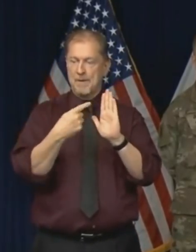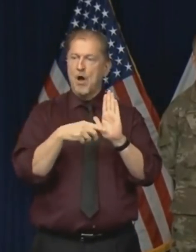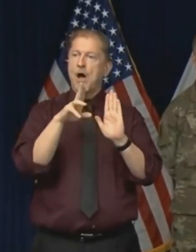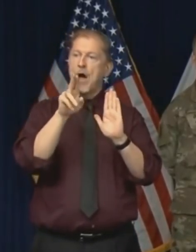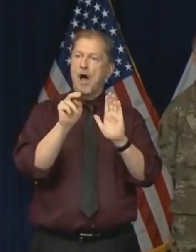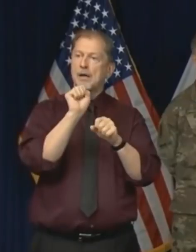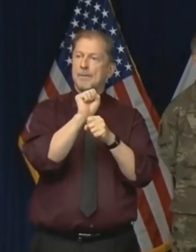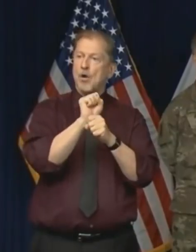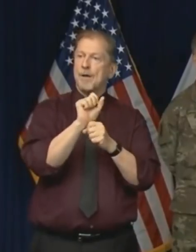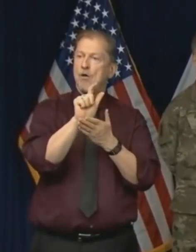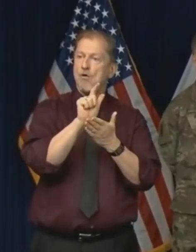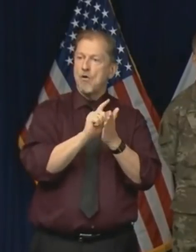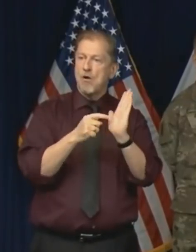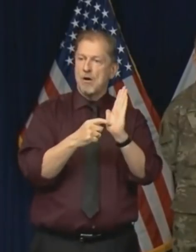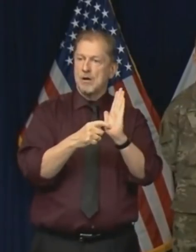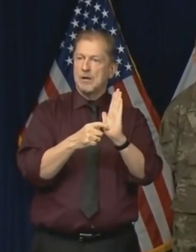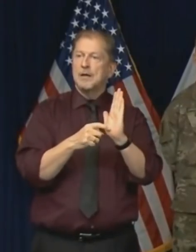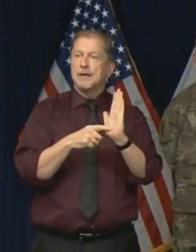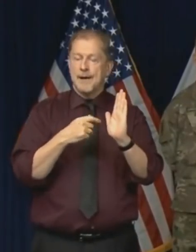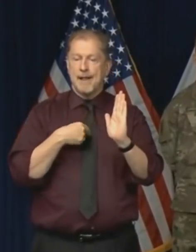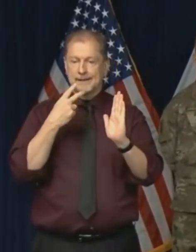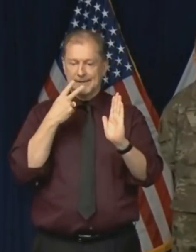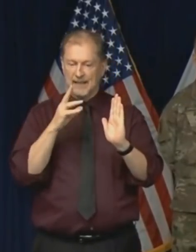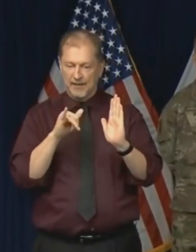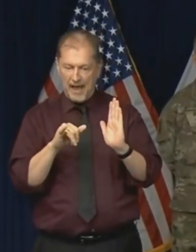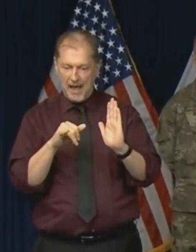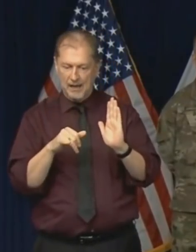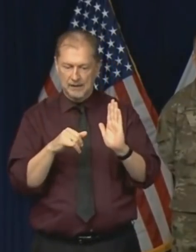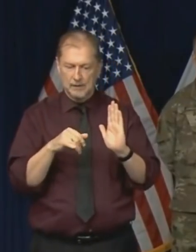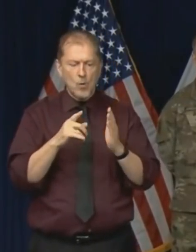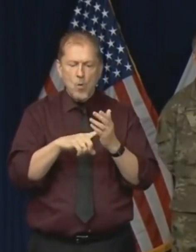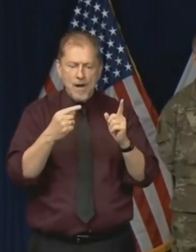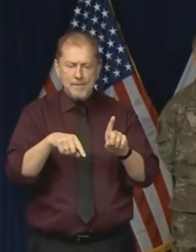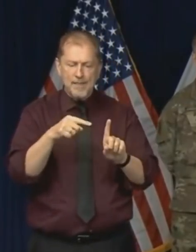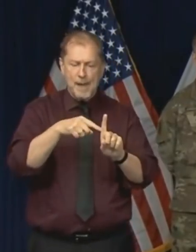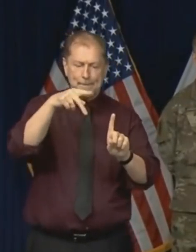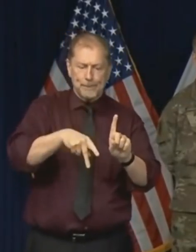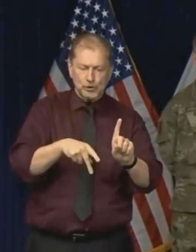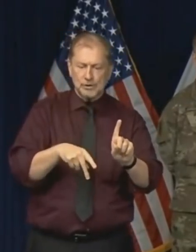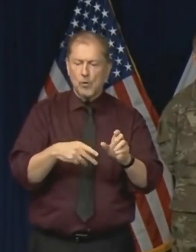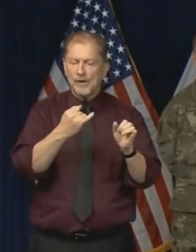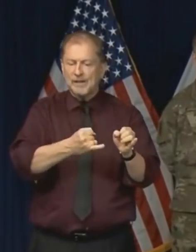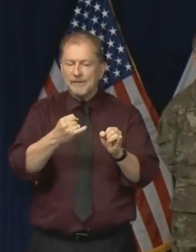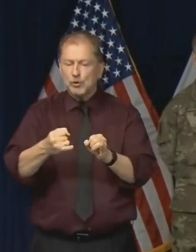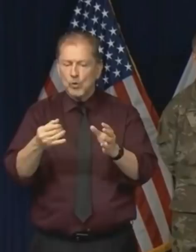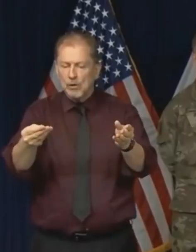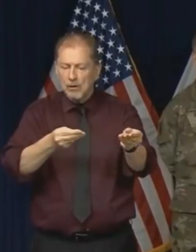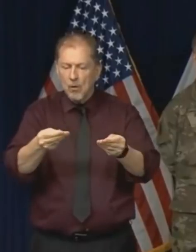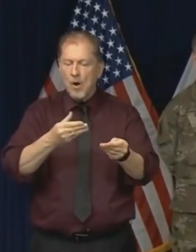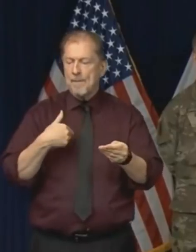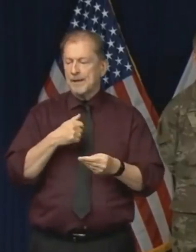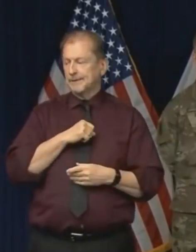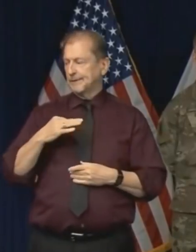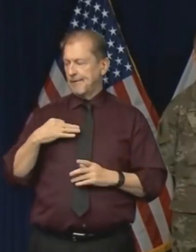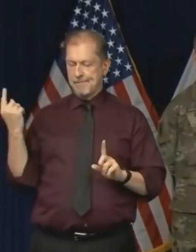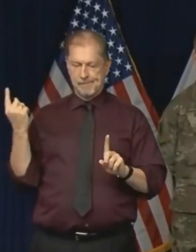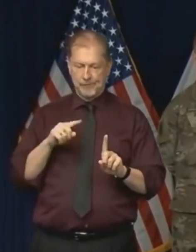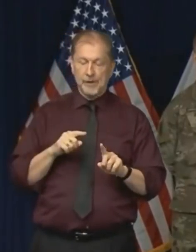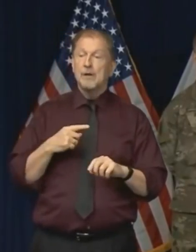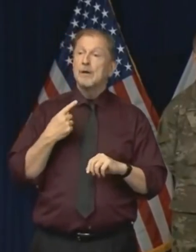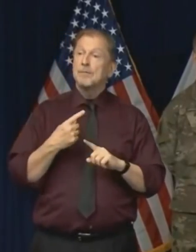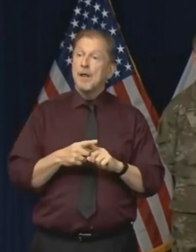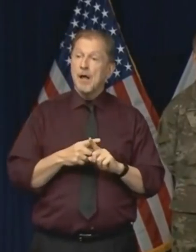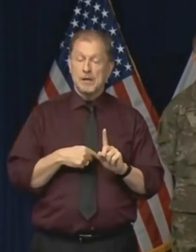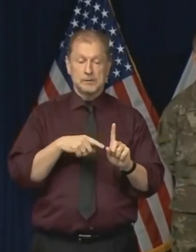would very much like to look into the individual cases or have my staff look into the individual cases. I would also suggest that there are other supports that